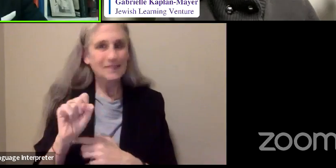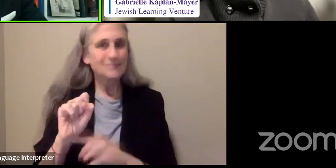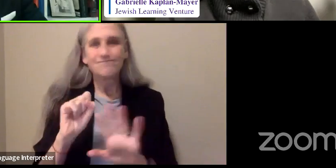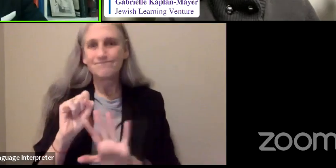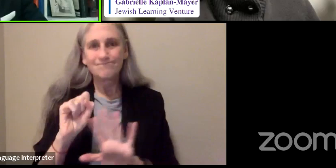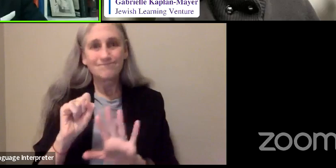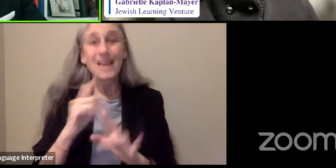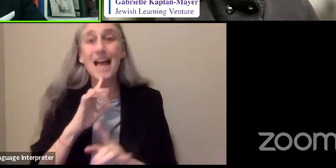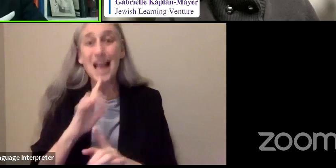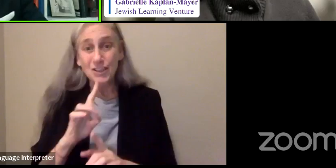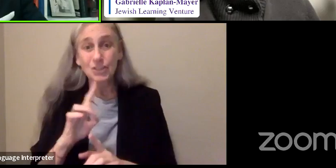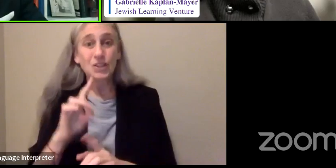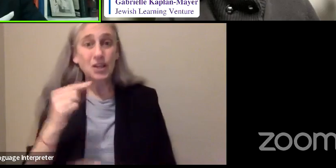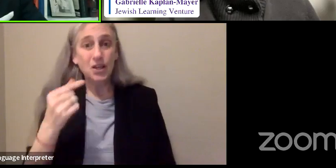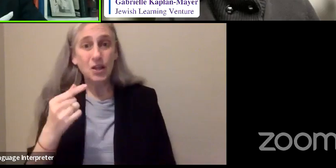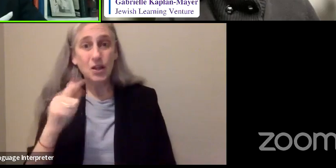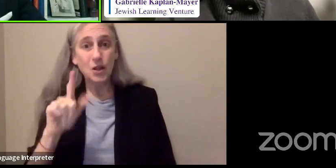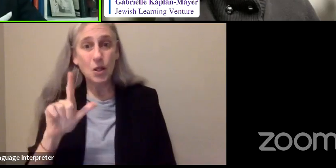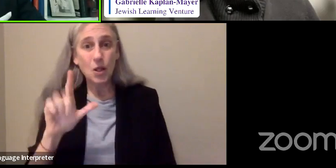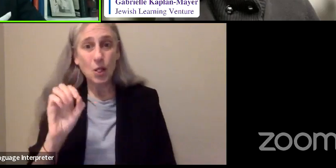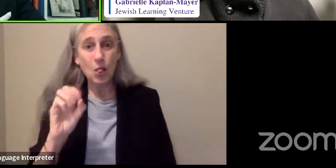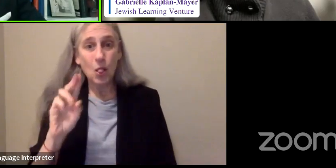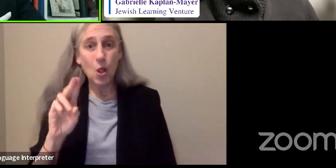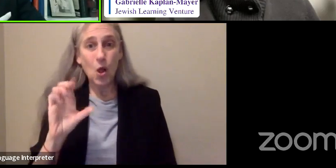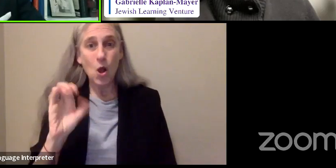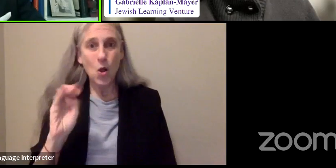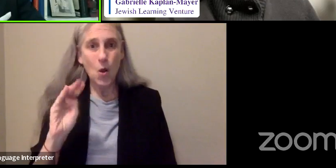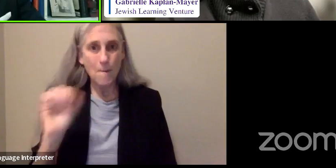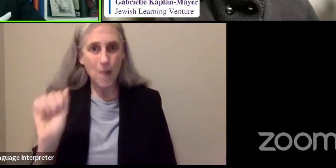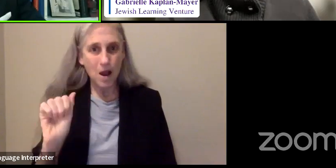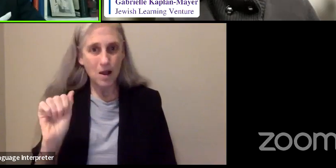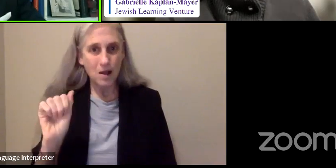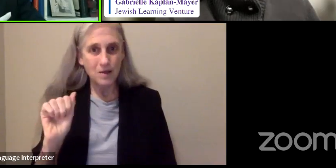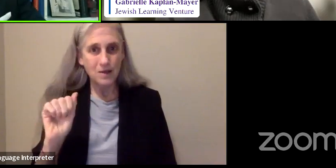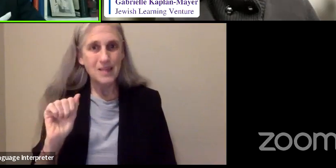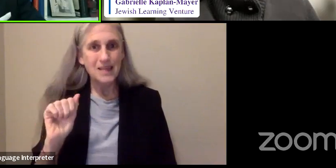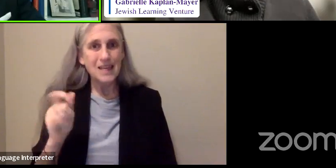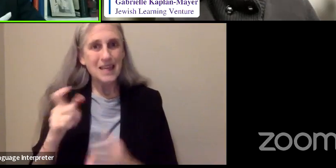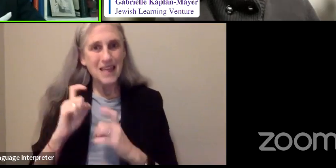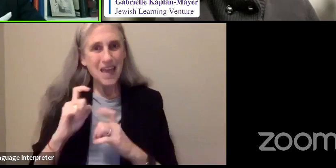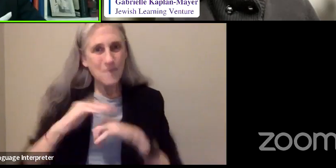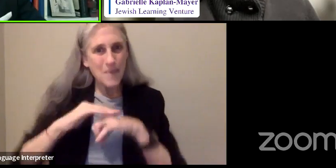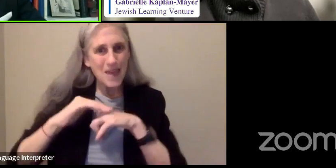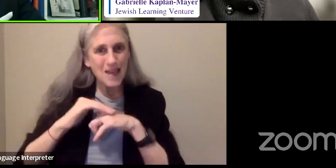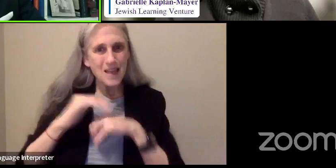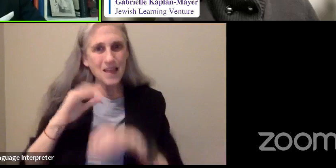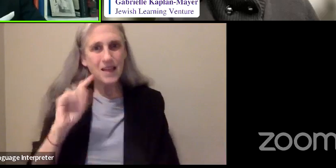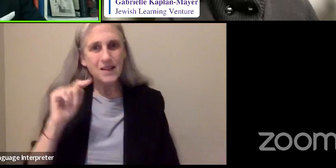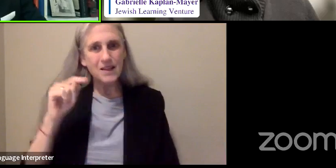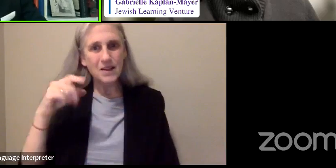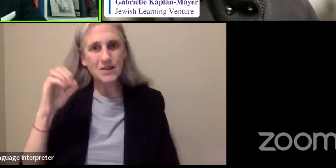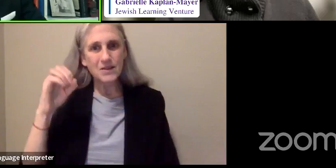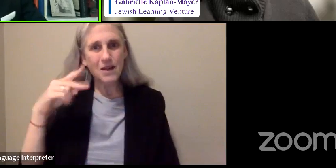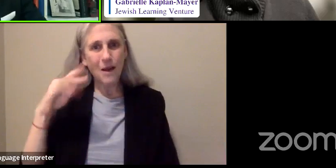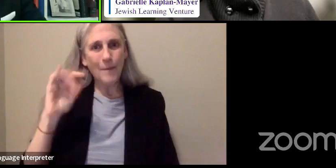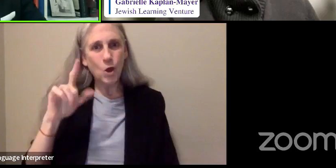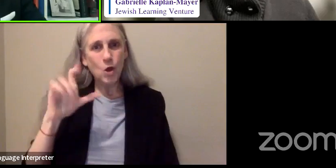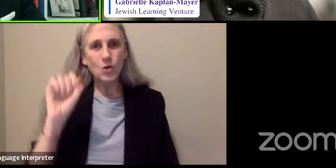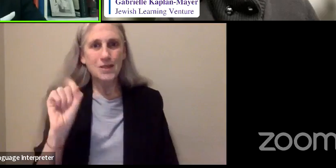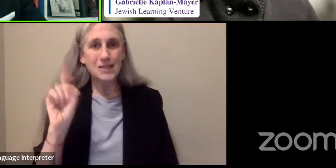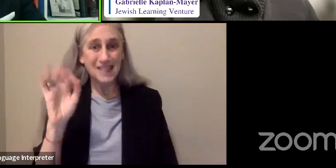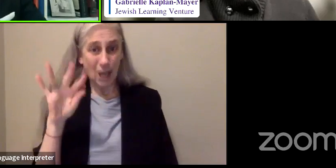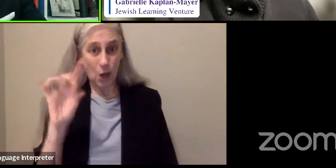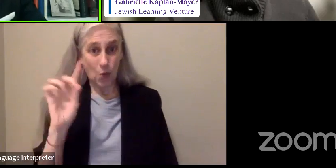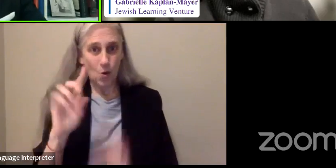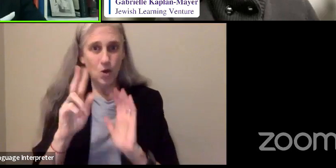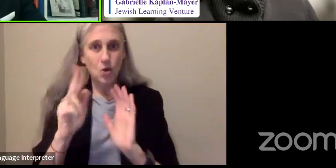And he issued some topical steroids that I was supposed to take twice